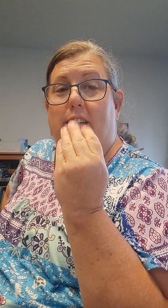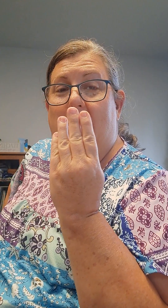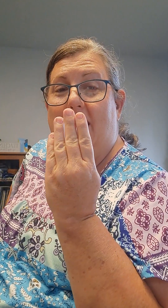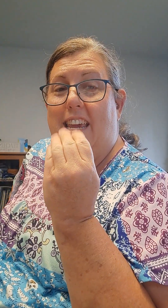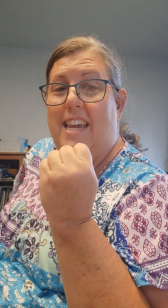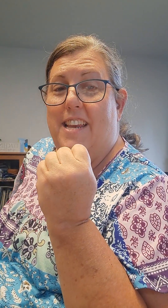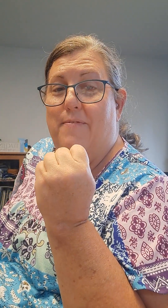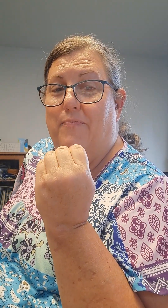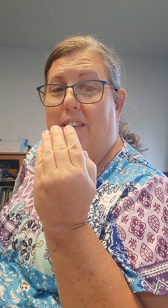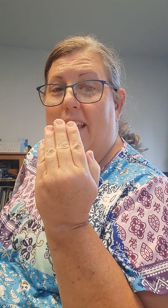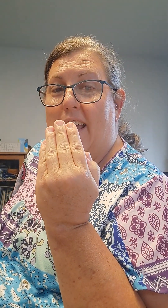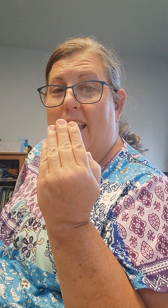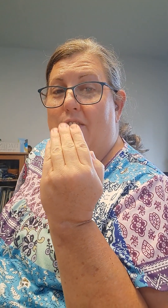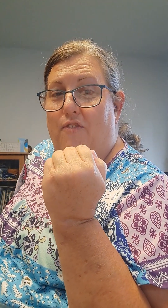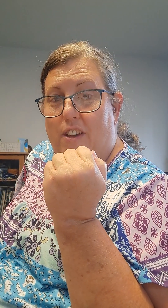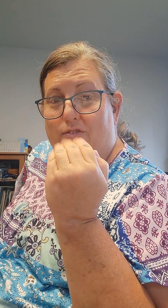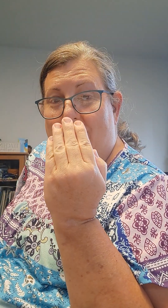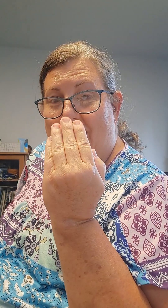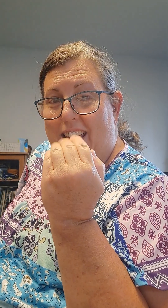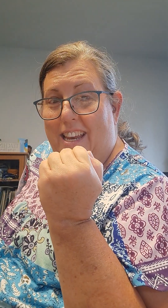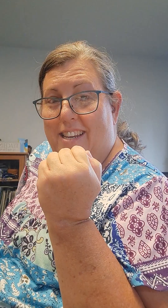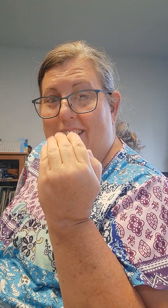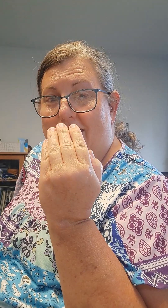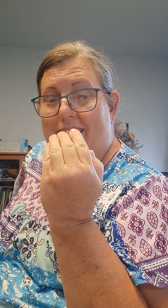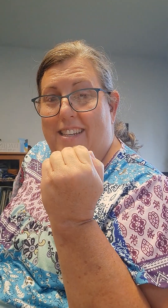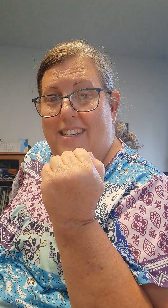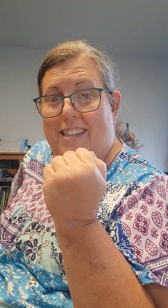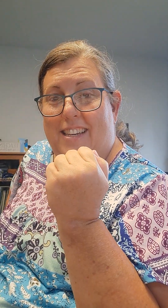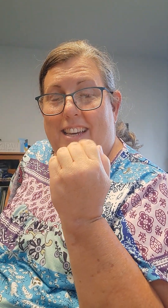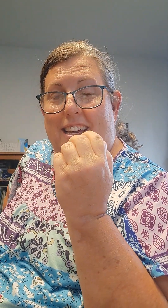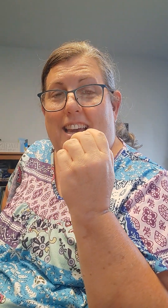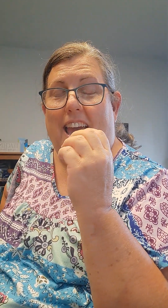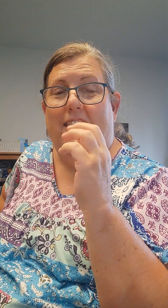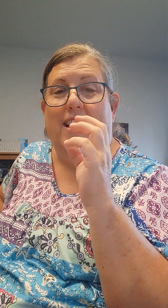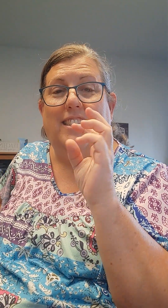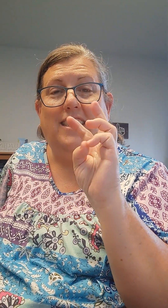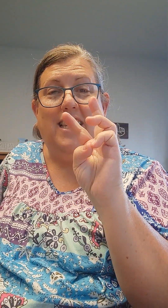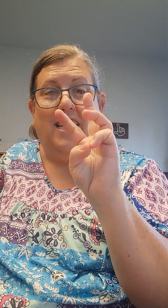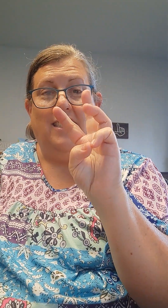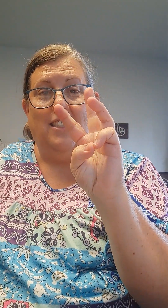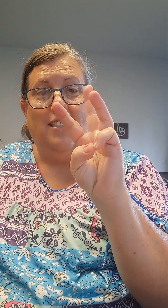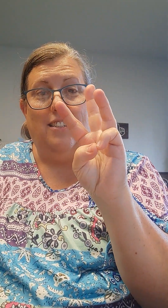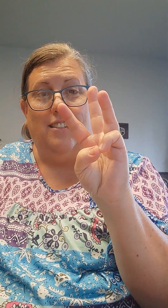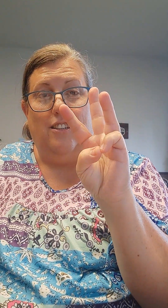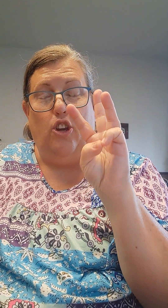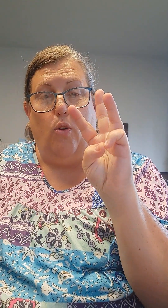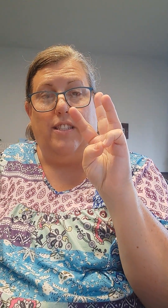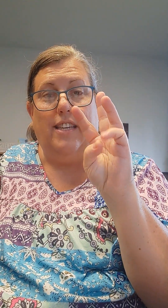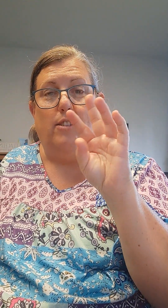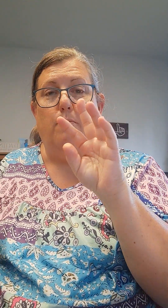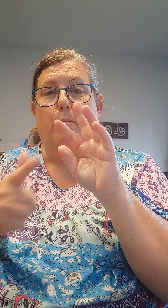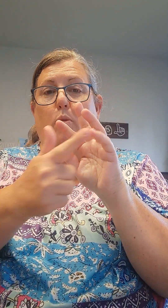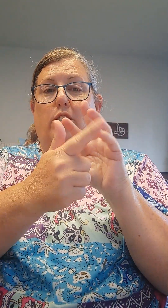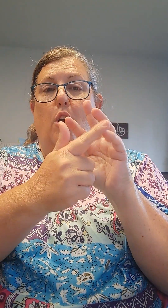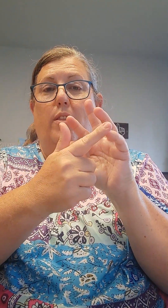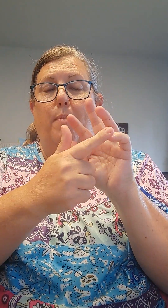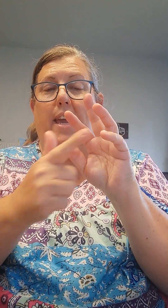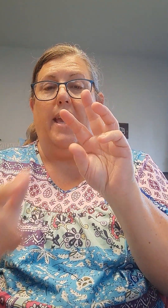Fourteen, fifteen, and then this. You go to sis. Remember, we start with the pinky.